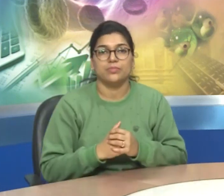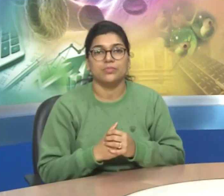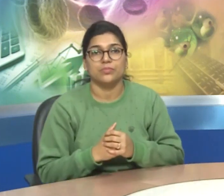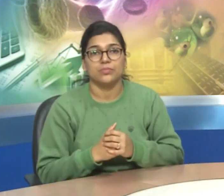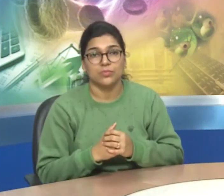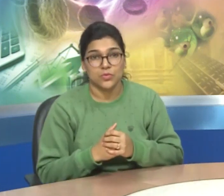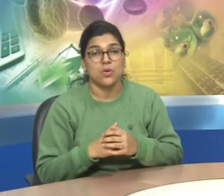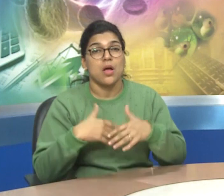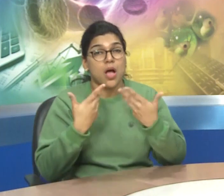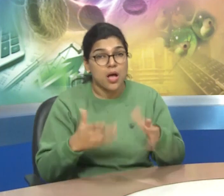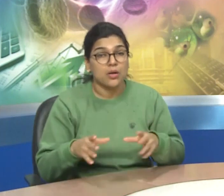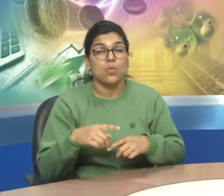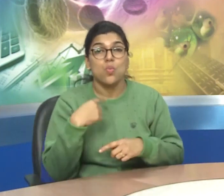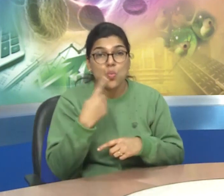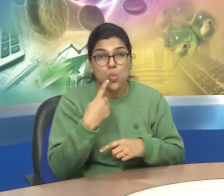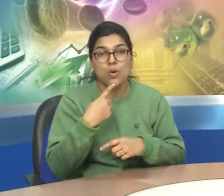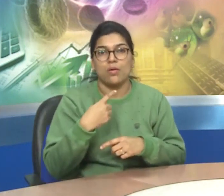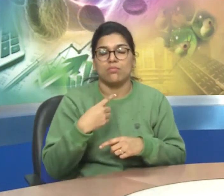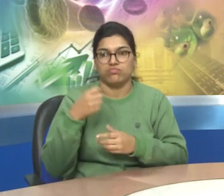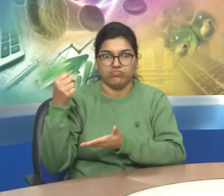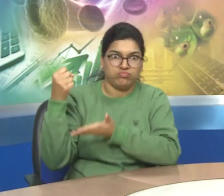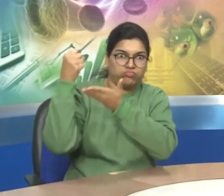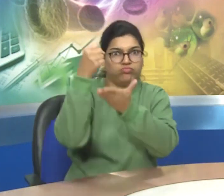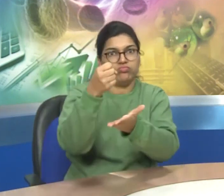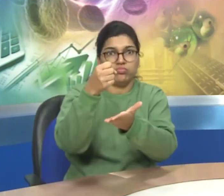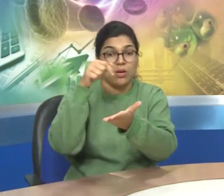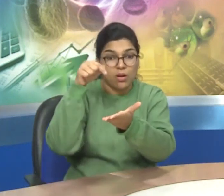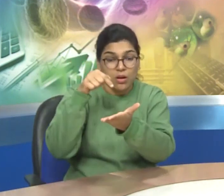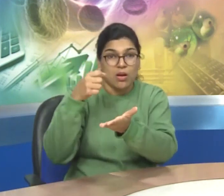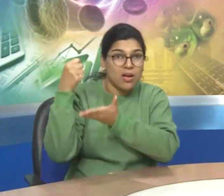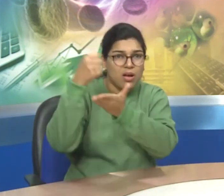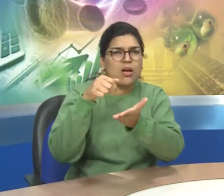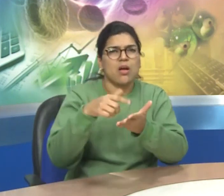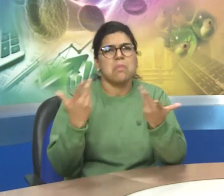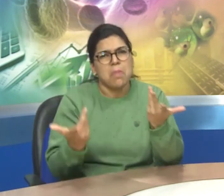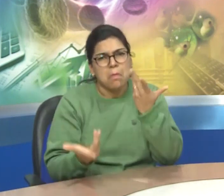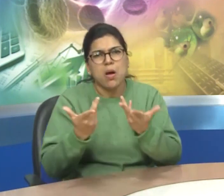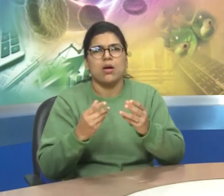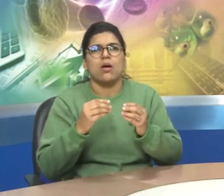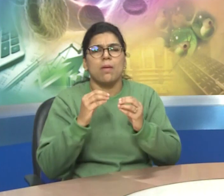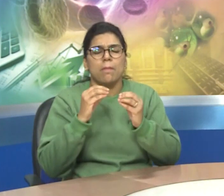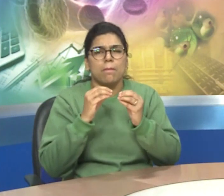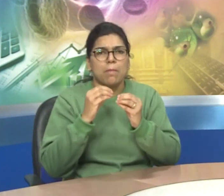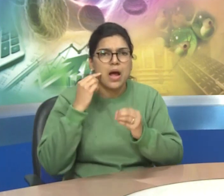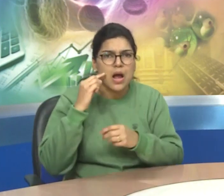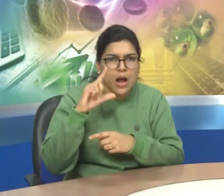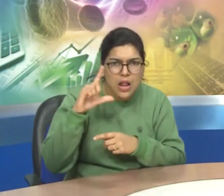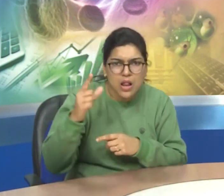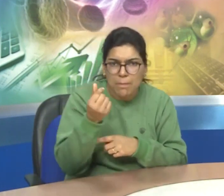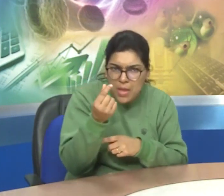point number five five the lok sabha can express its lack of confidence